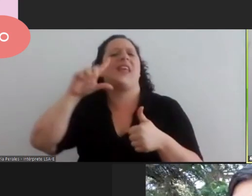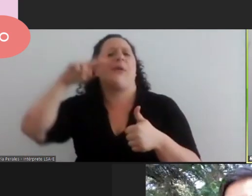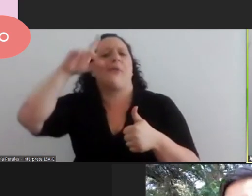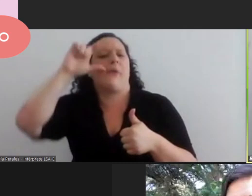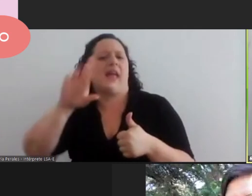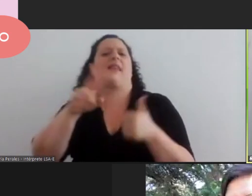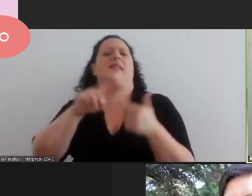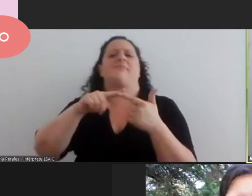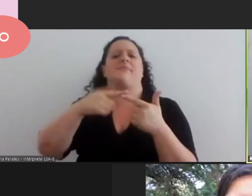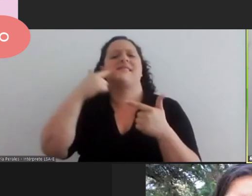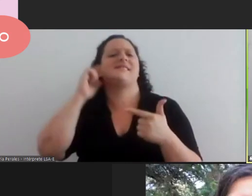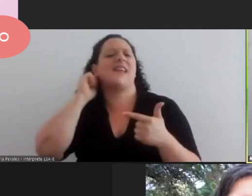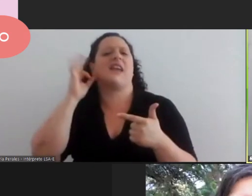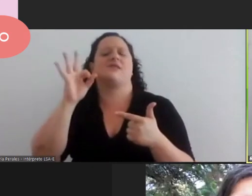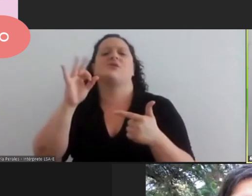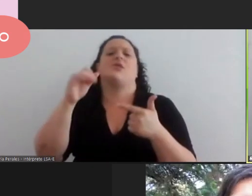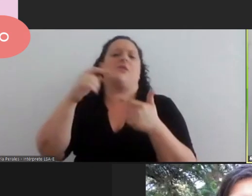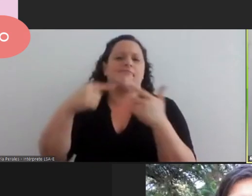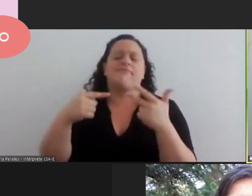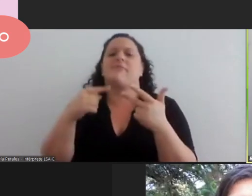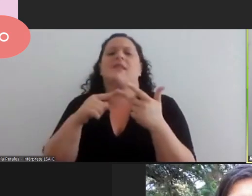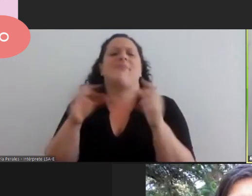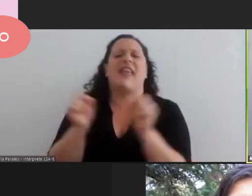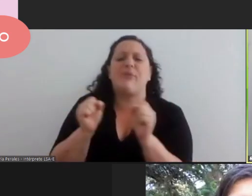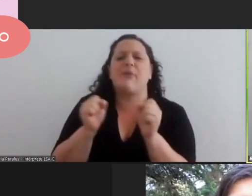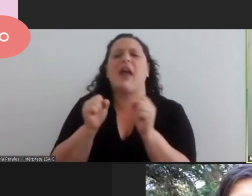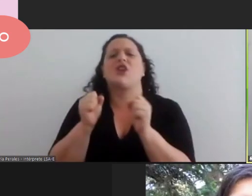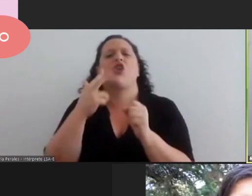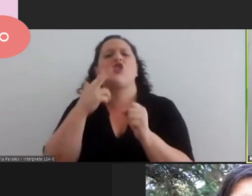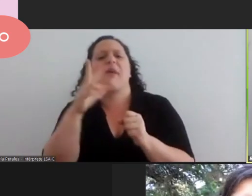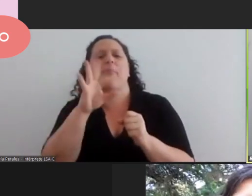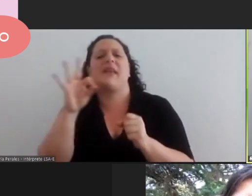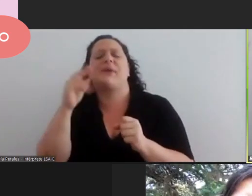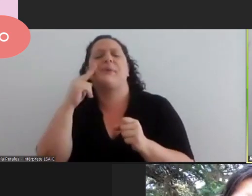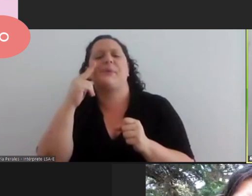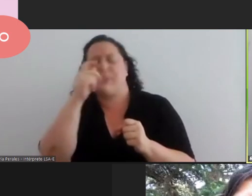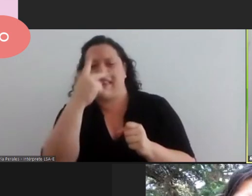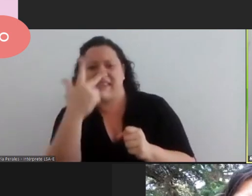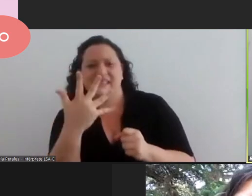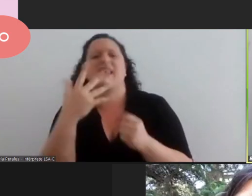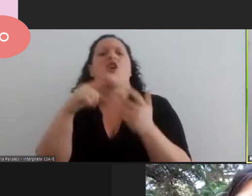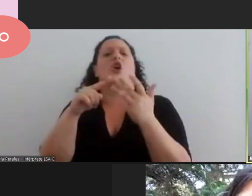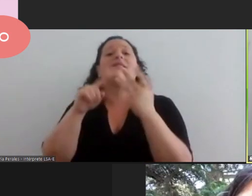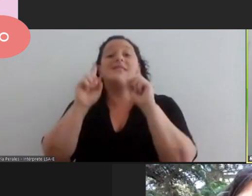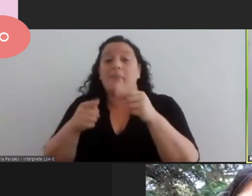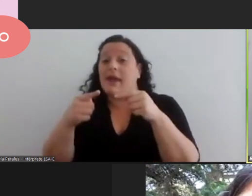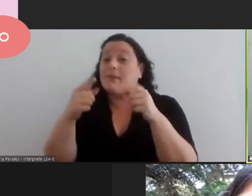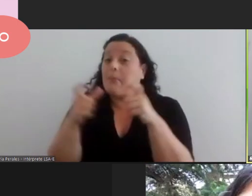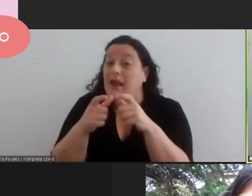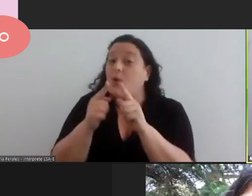Mayra?, Noelia Gulliver, Signs of Struggle, and Invierno